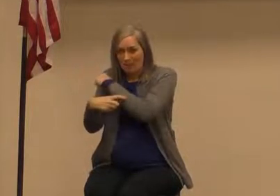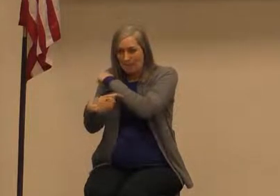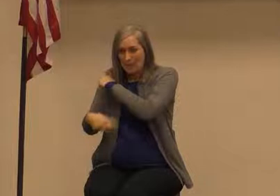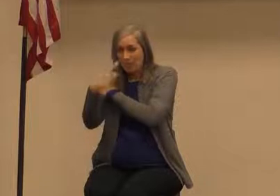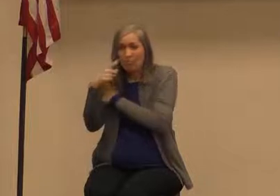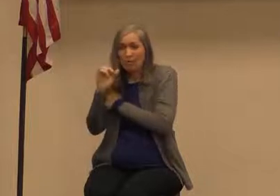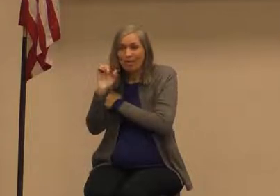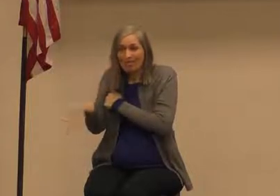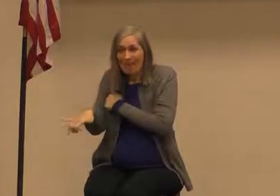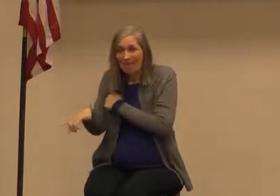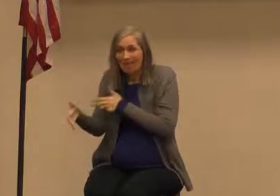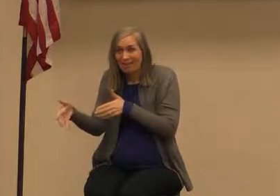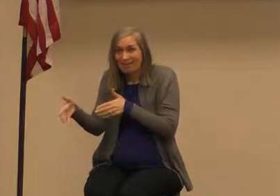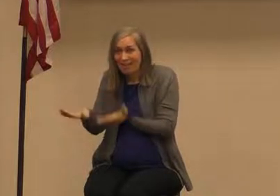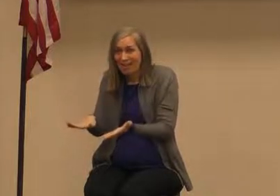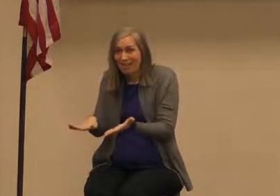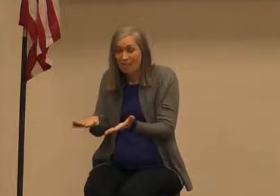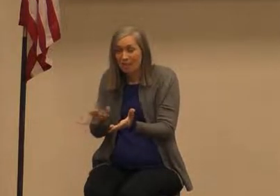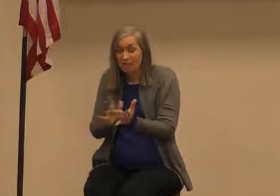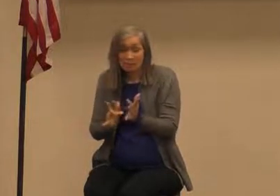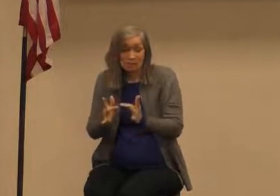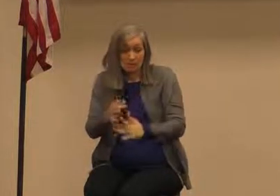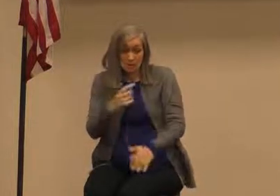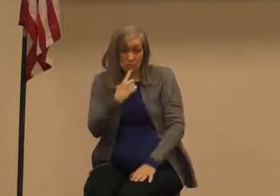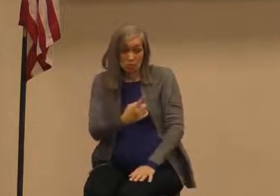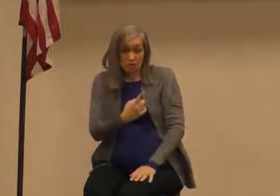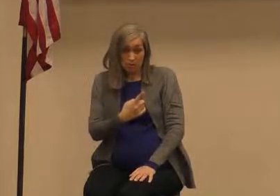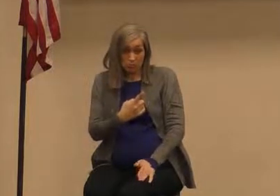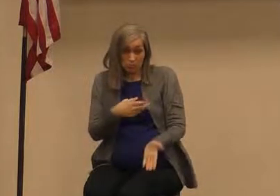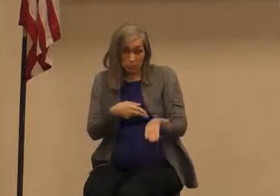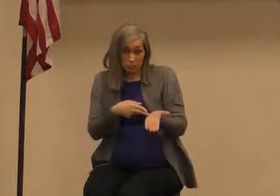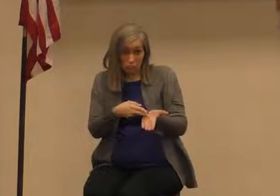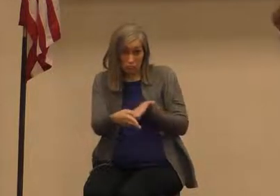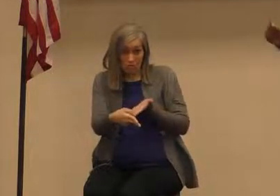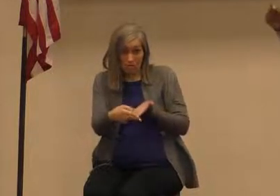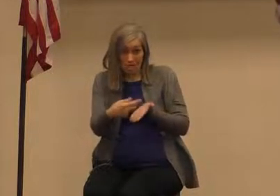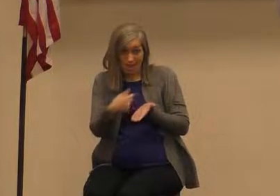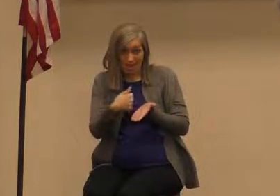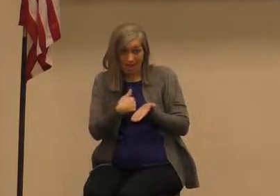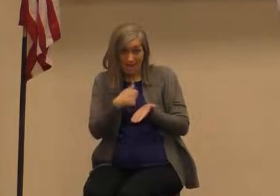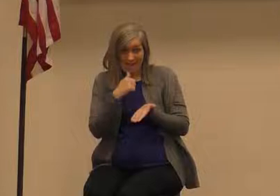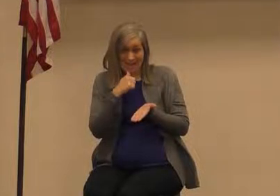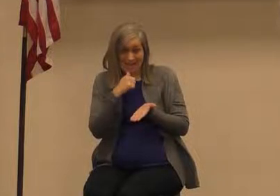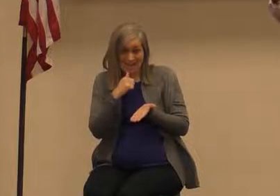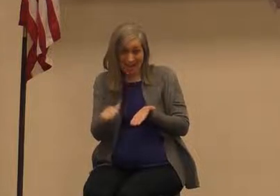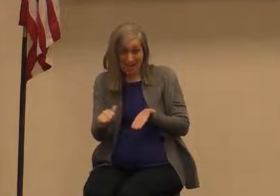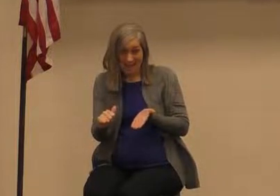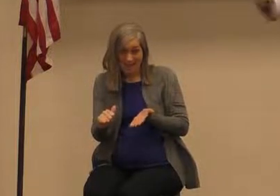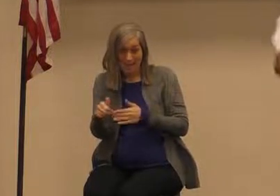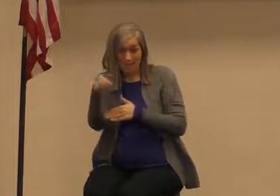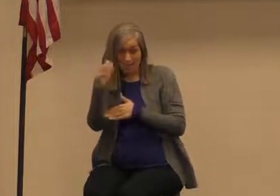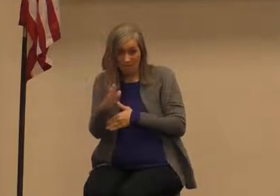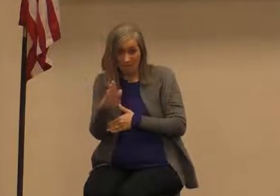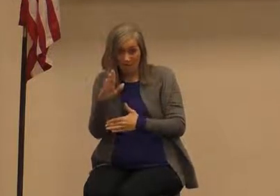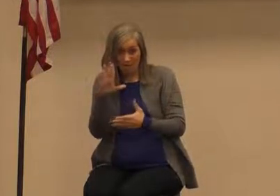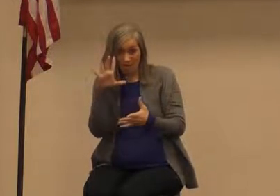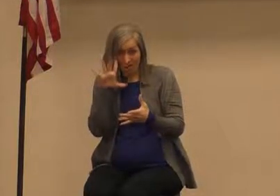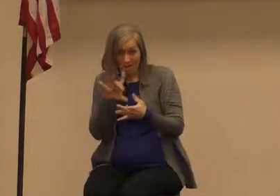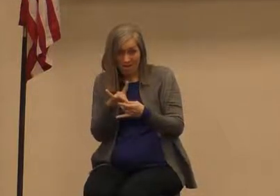made no bones about it he told them the truth he said hey I am I am the God of Abraham